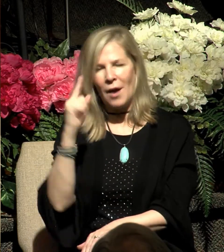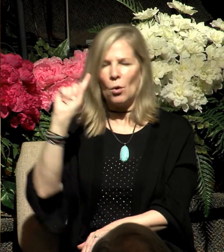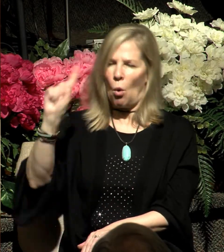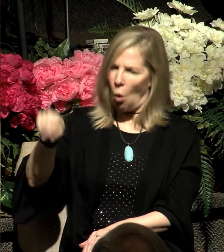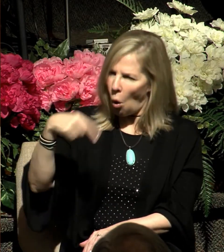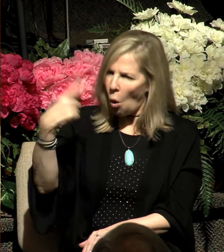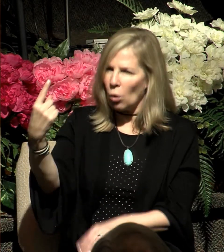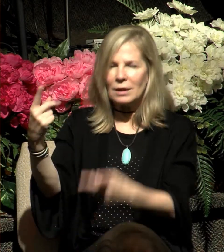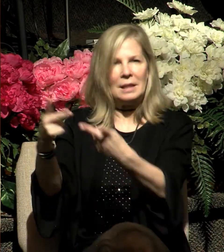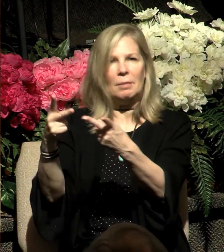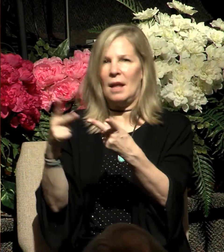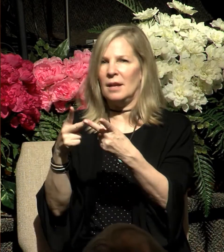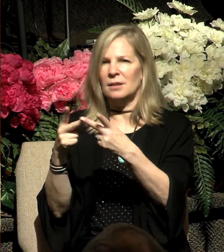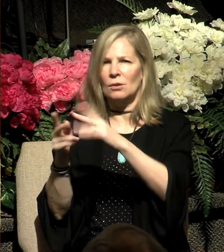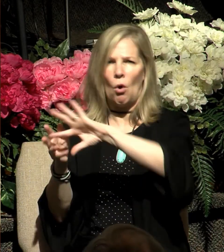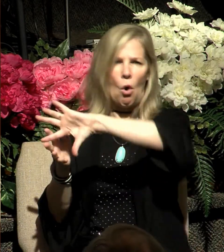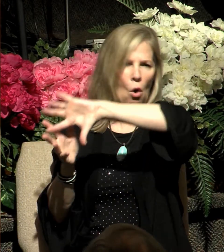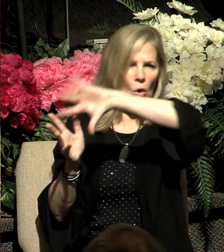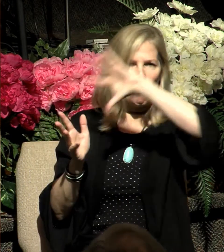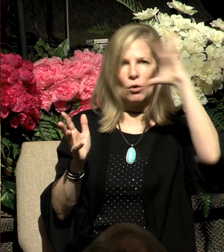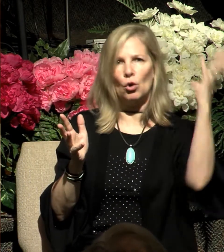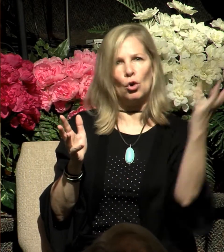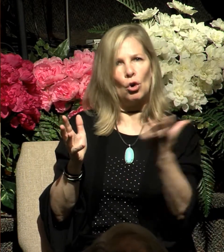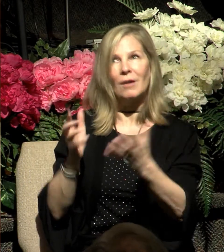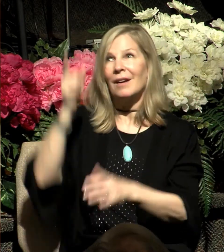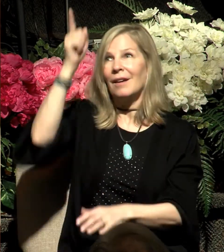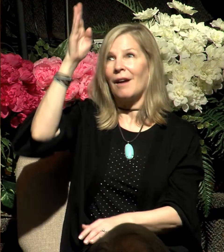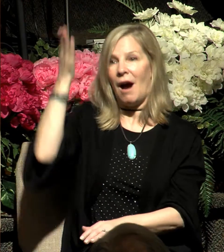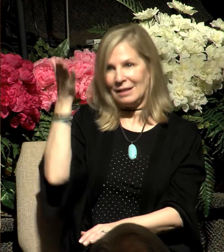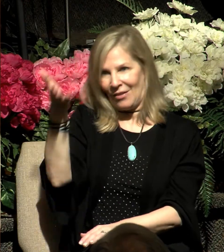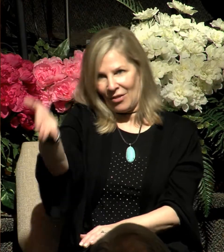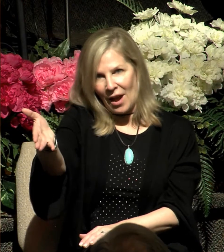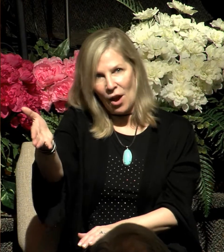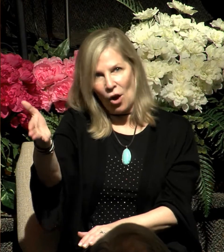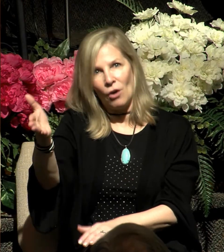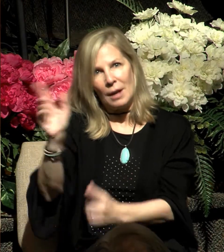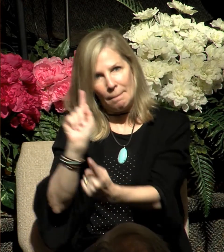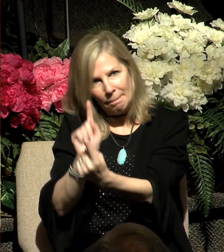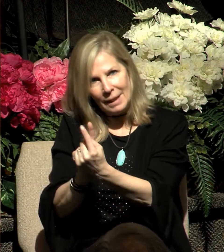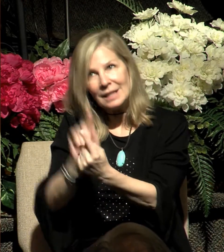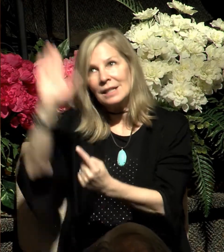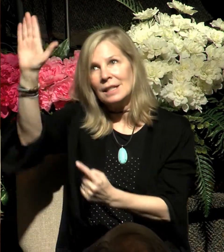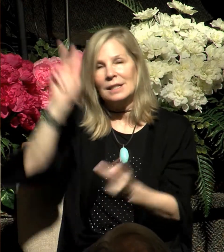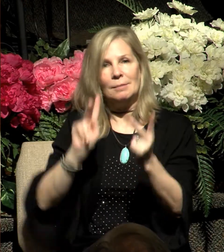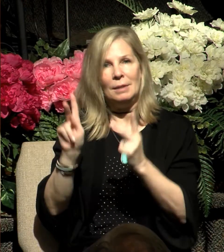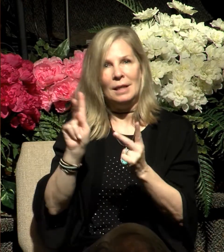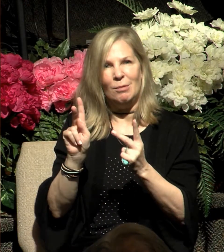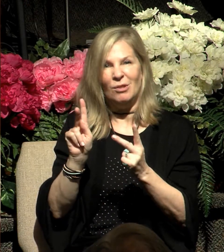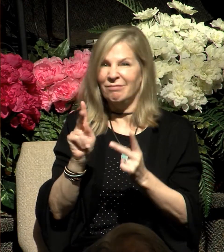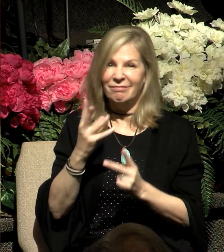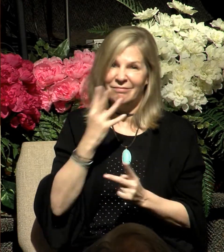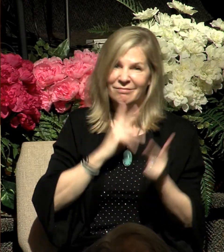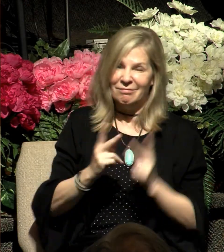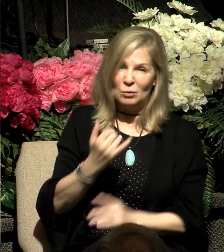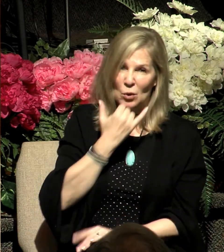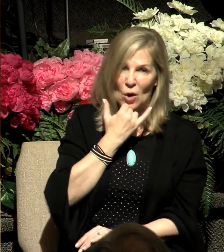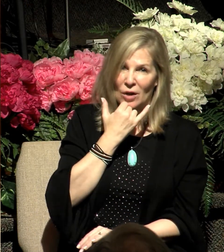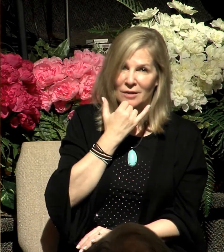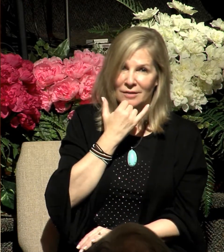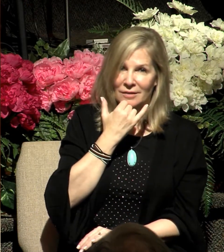on earth where God dwells and meets with his people. They were wrong. They were wrong. And Stephen has already defended himself against this